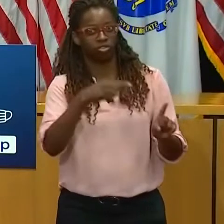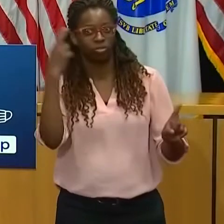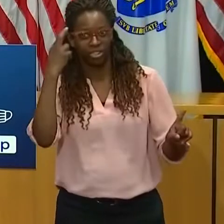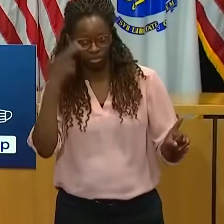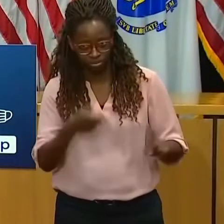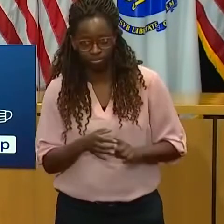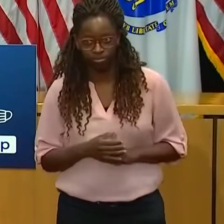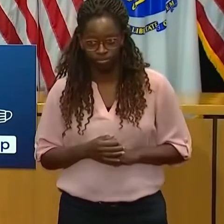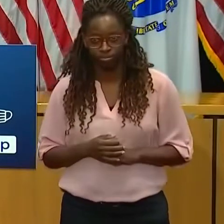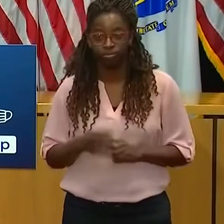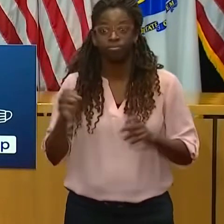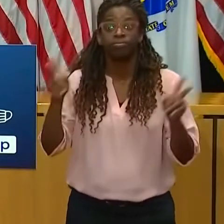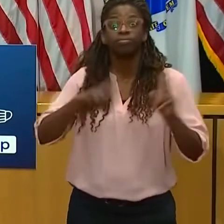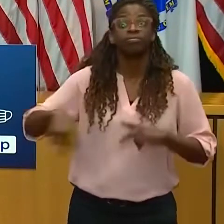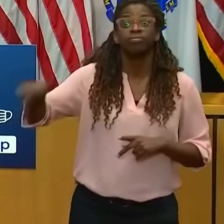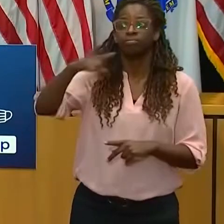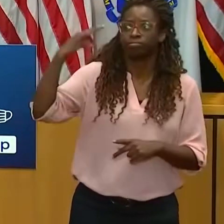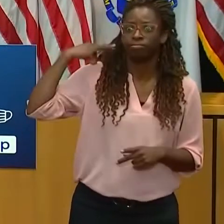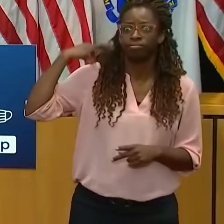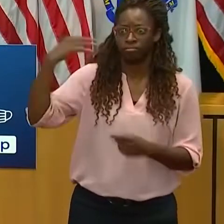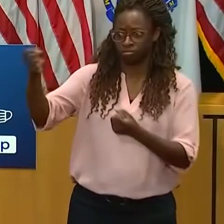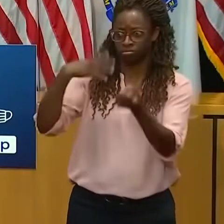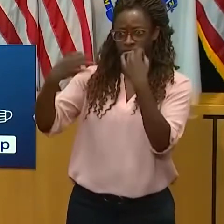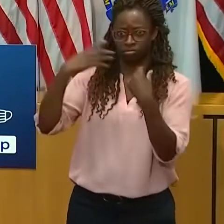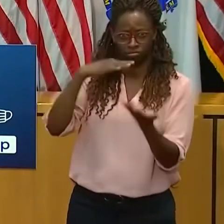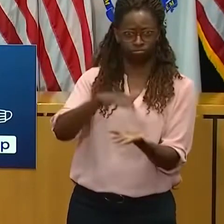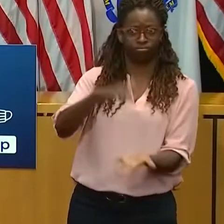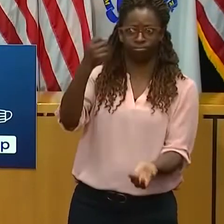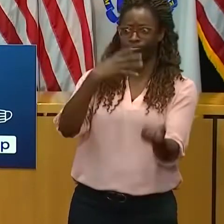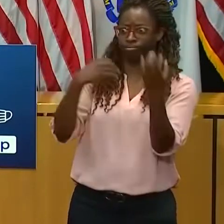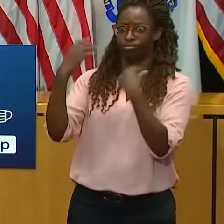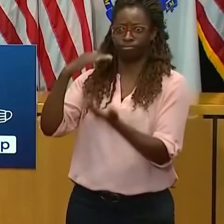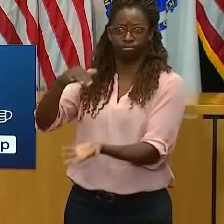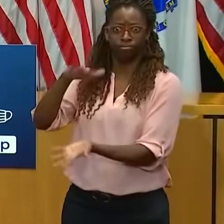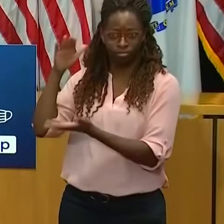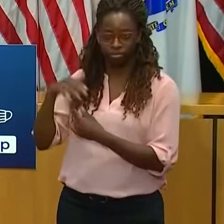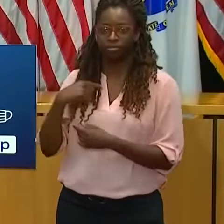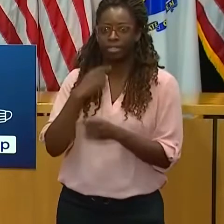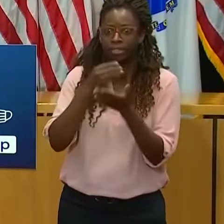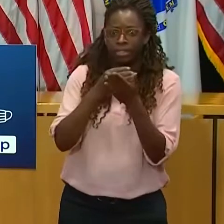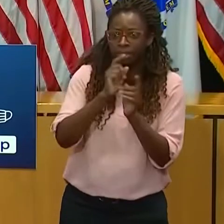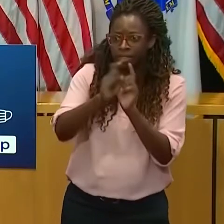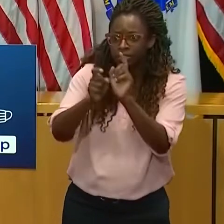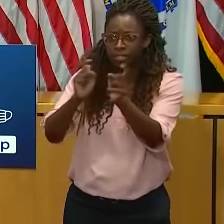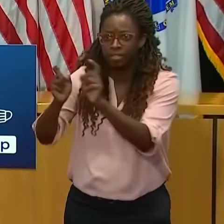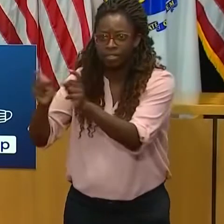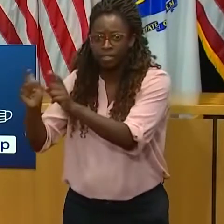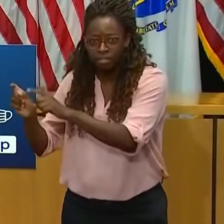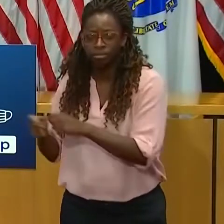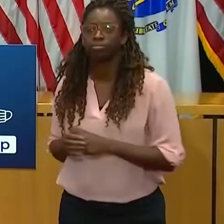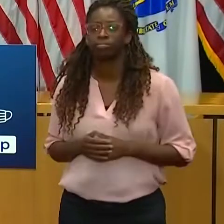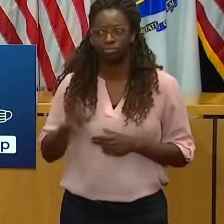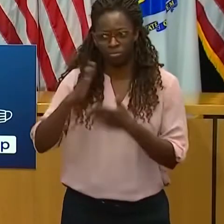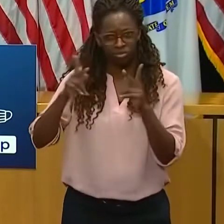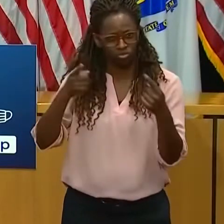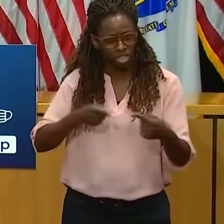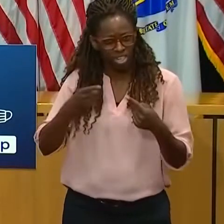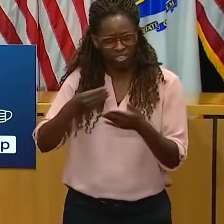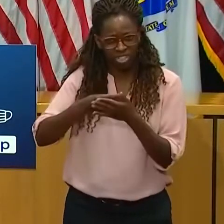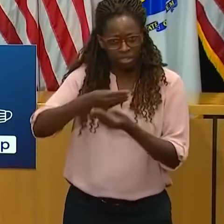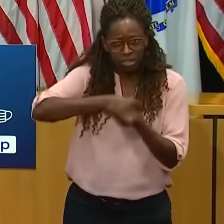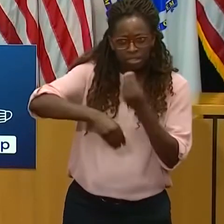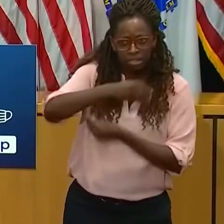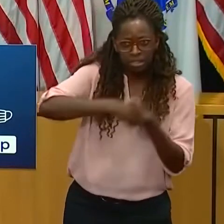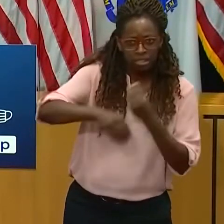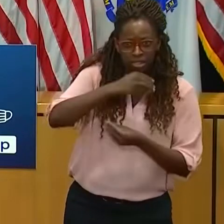claimants means that under current circumstances, UI rates, the rate that's actually paid by employers, would automatically be